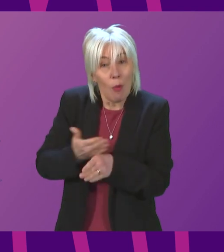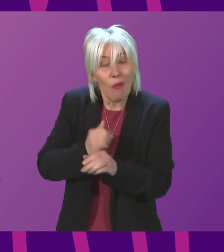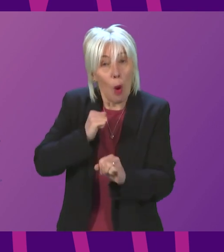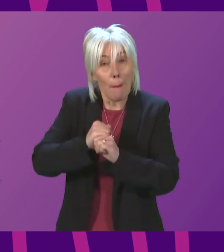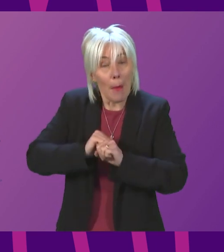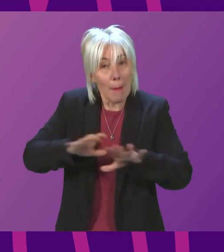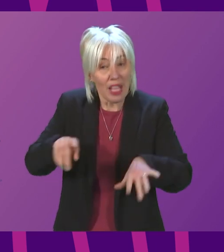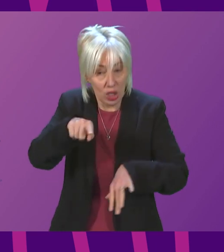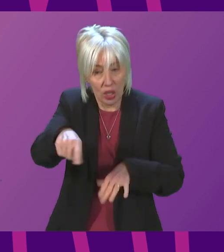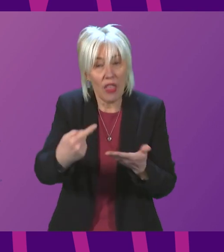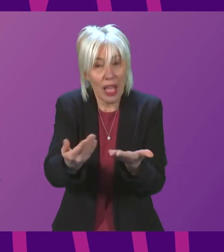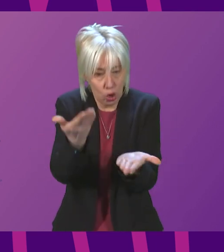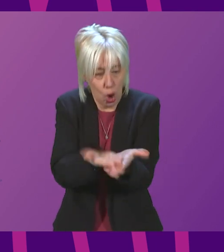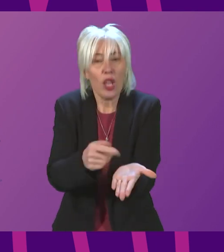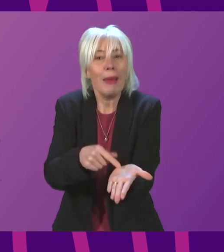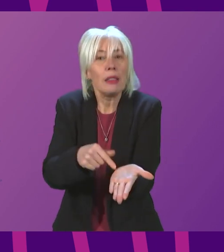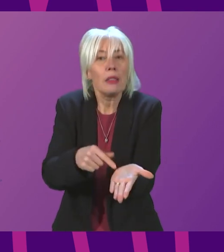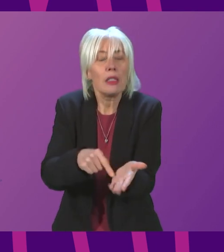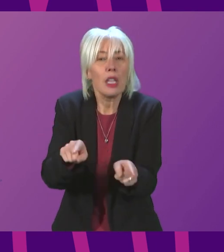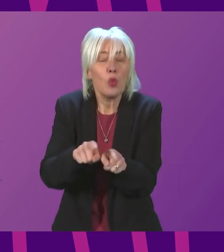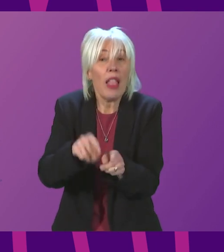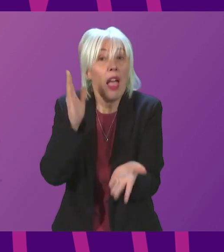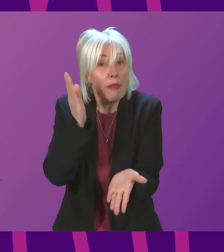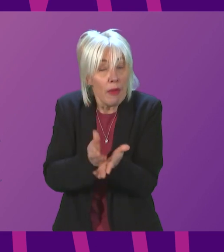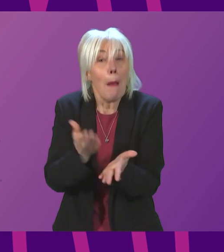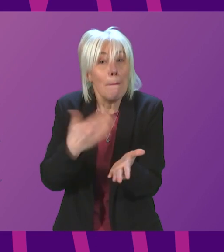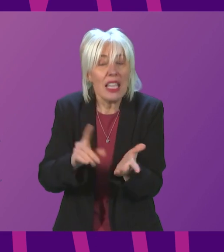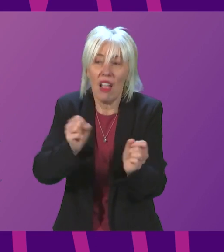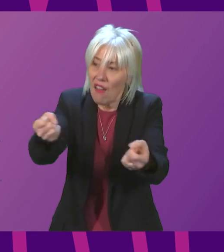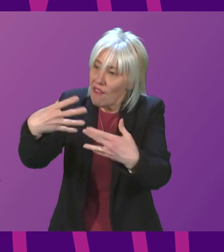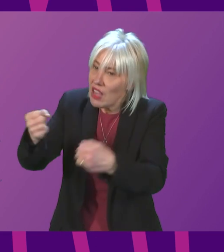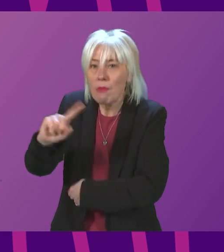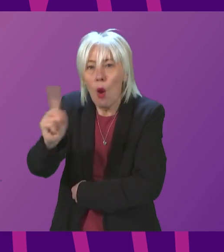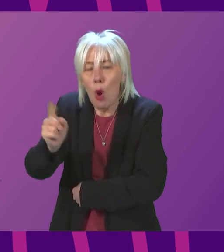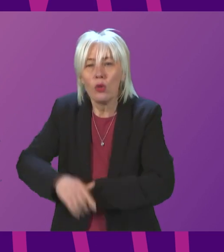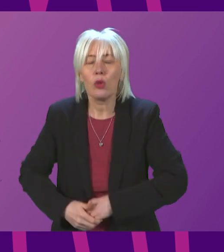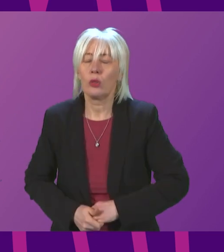guidance and document, and can she tell us what their feedback was? First Minister.